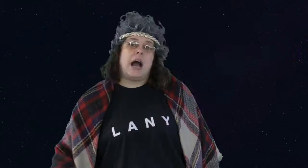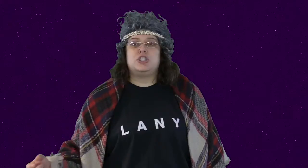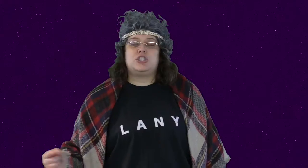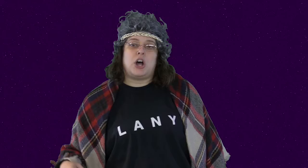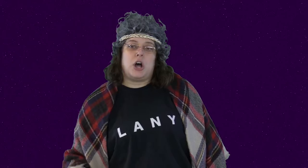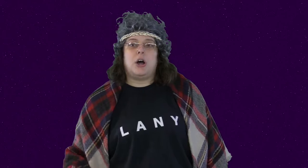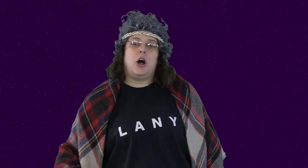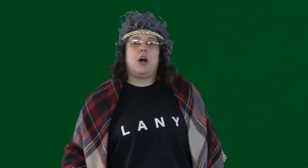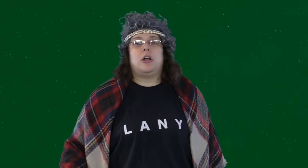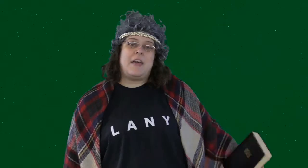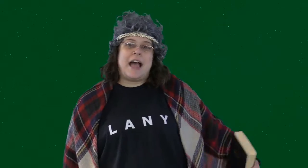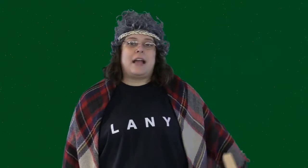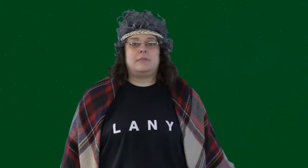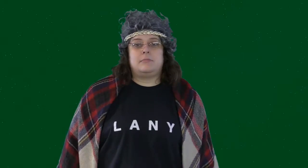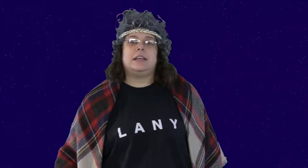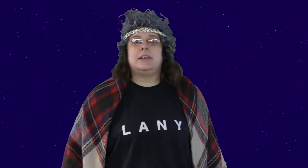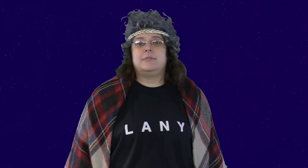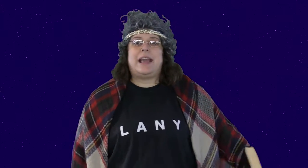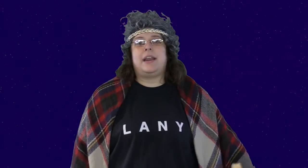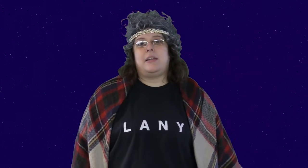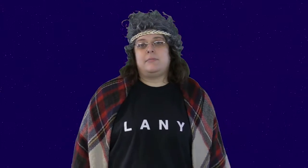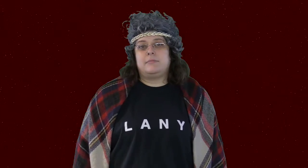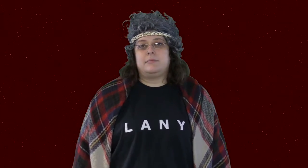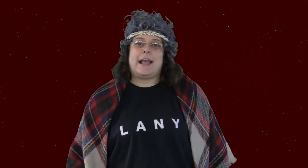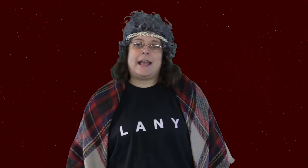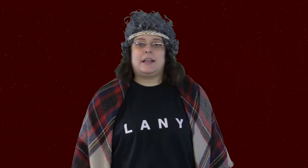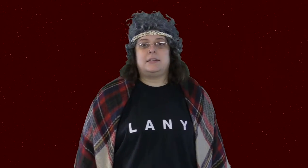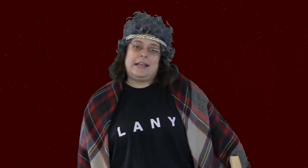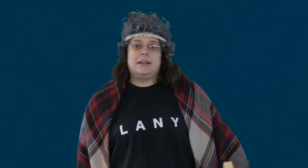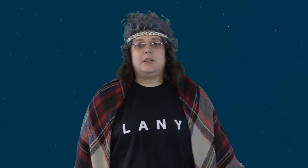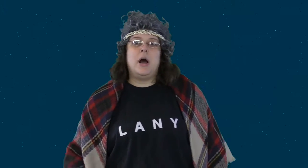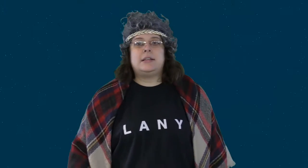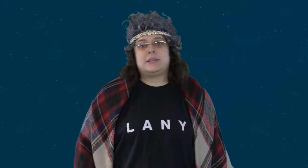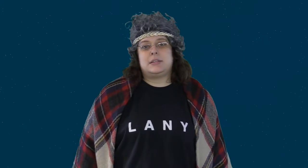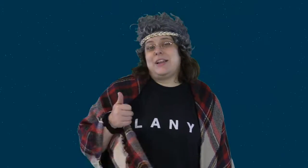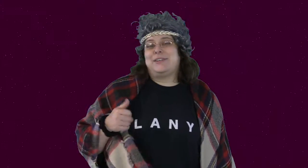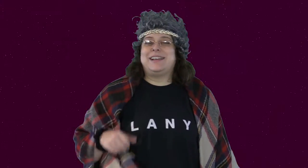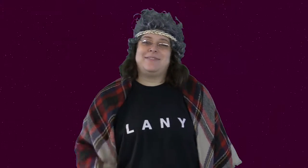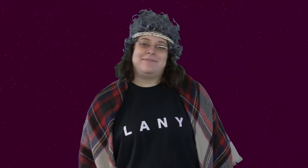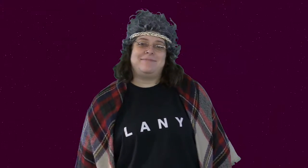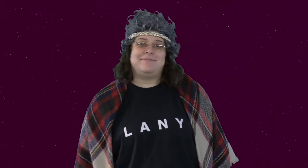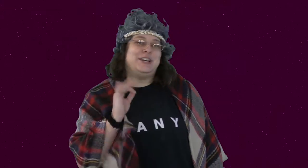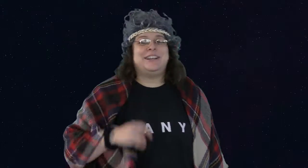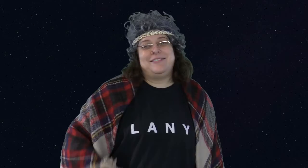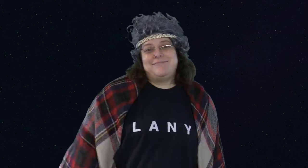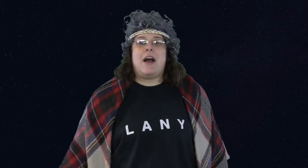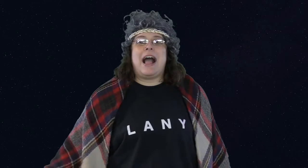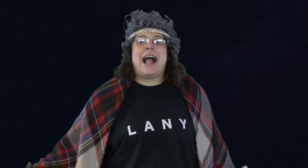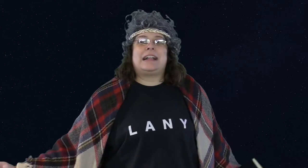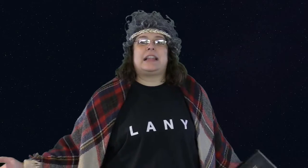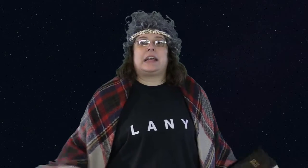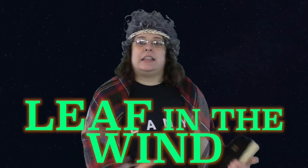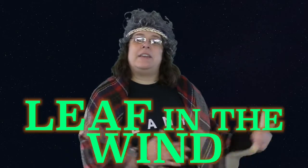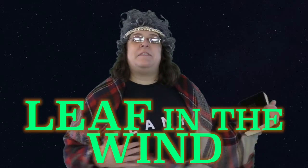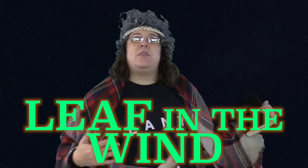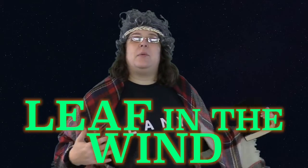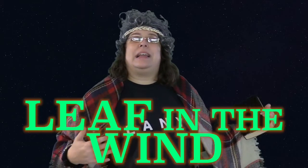God saw all that he made, and it was very good. Now act like a leaf in the